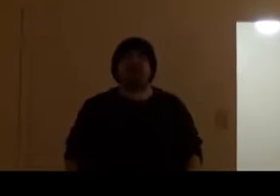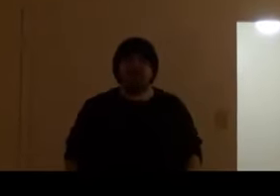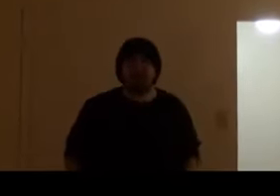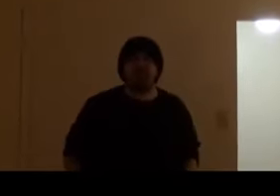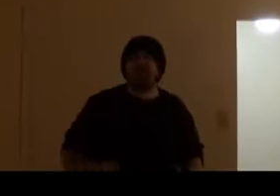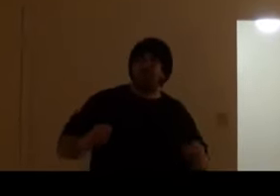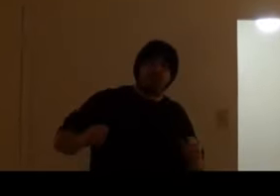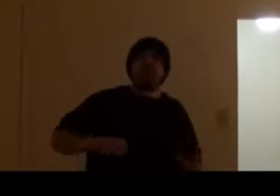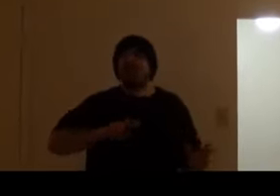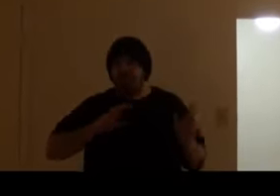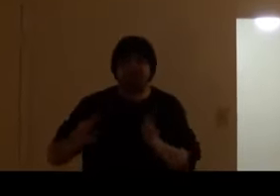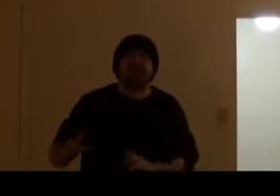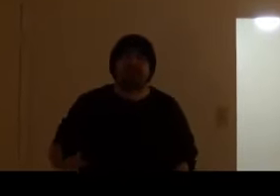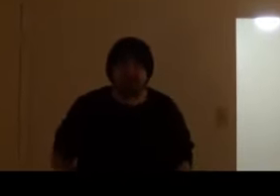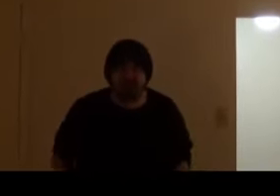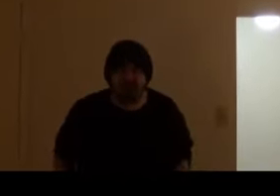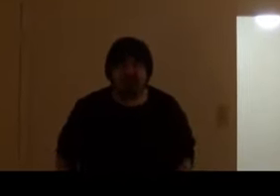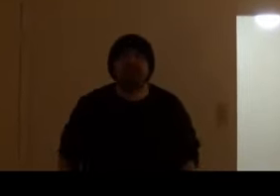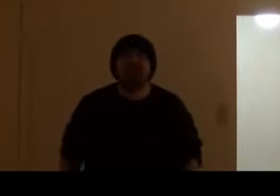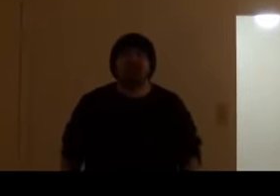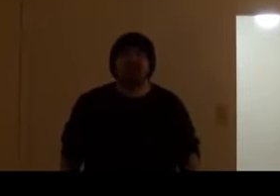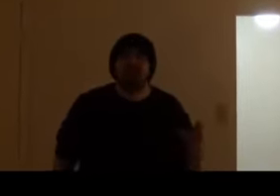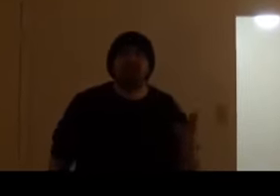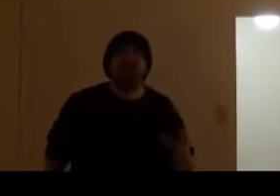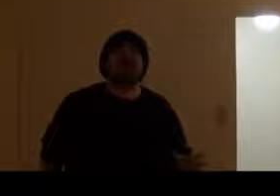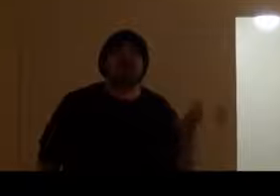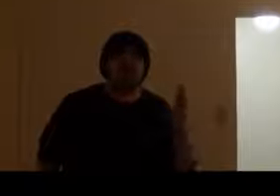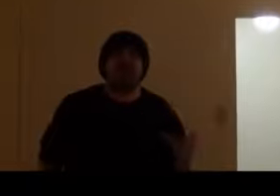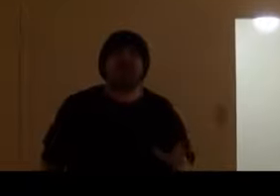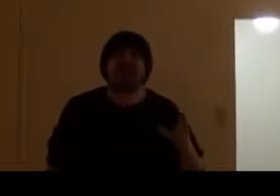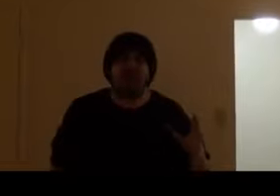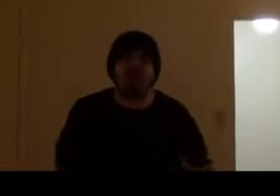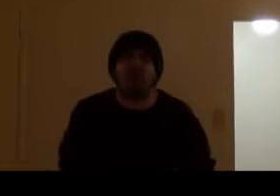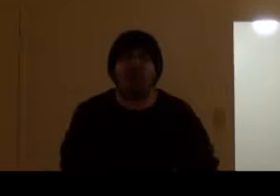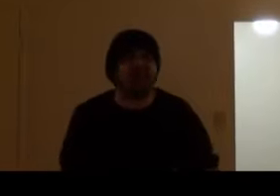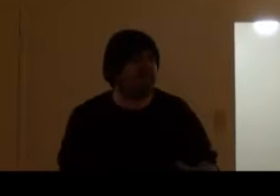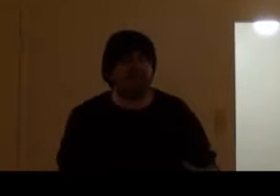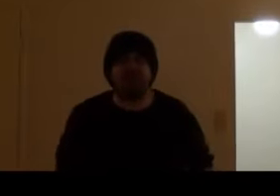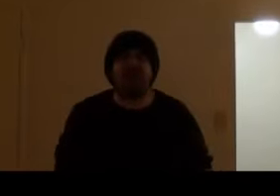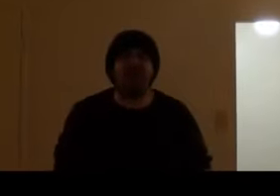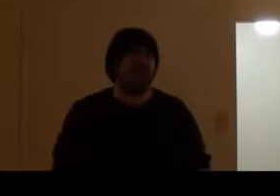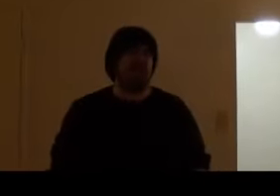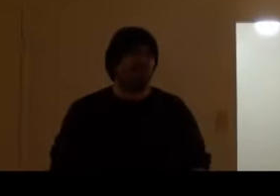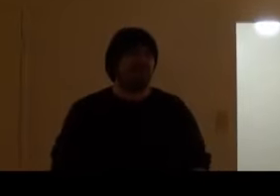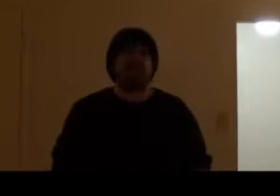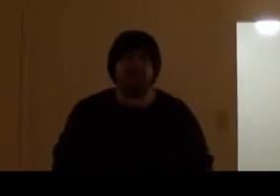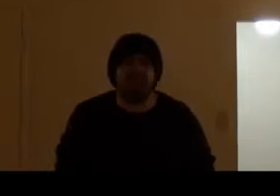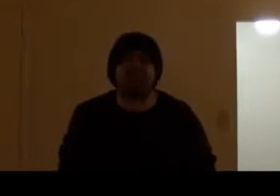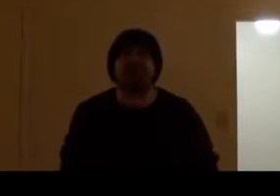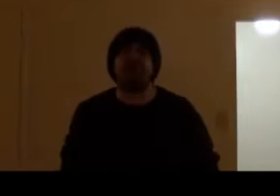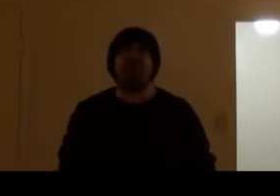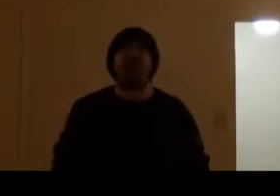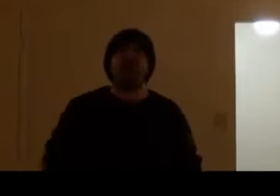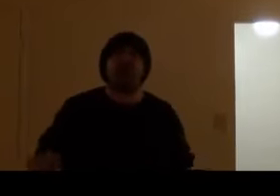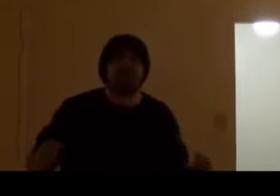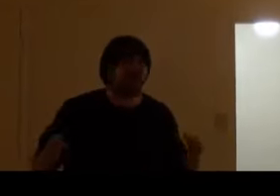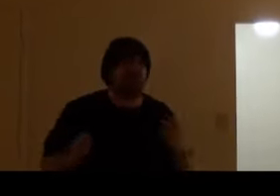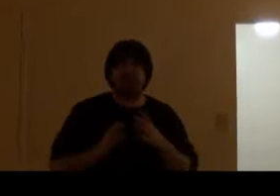He was supposed to beat the Shield. Why the fuck is Cena there? Why is he going to beat up the Shield? Why is he the